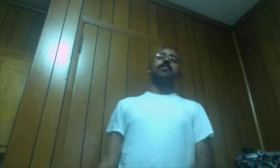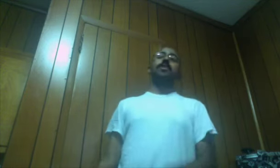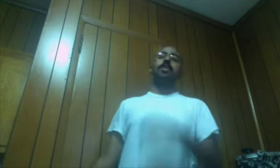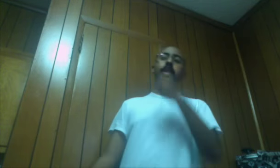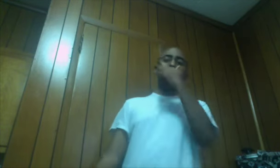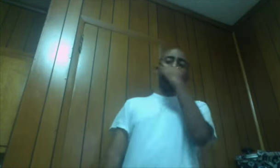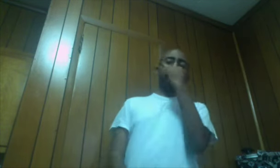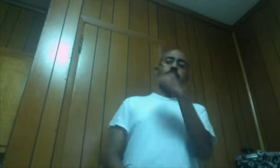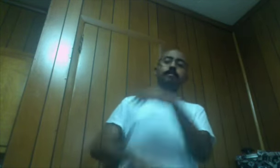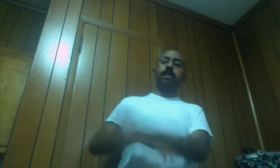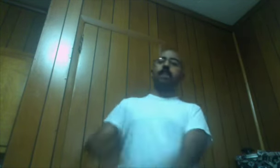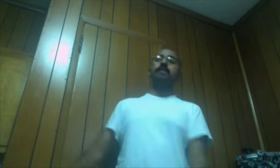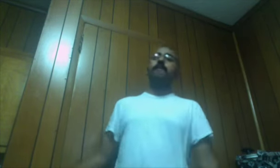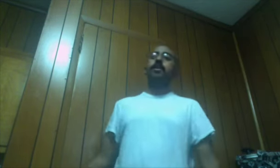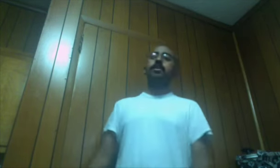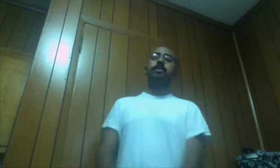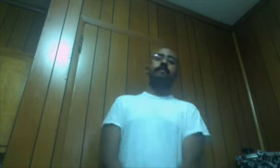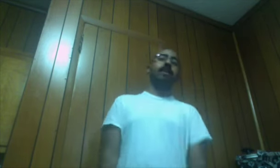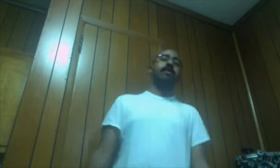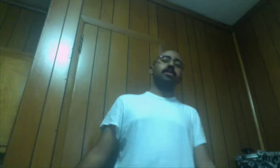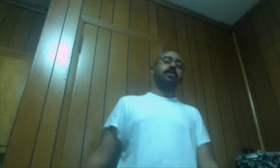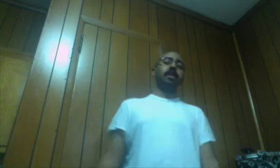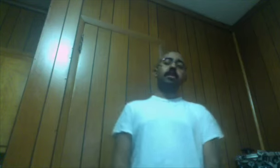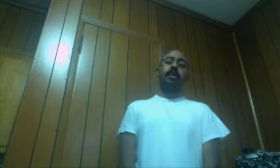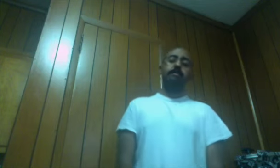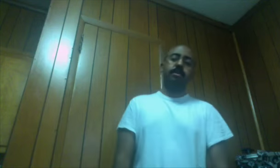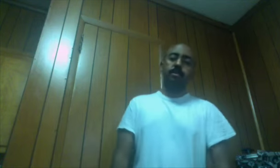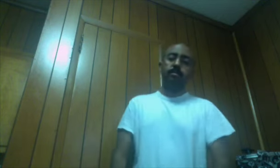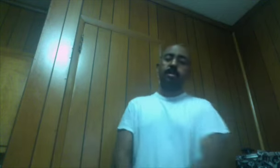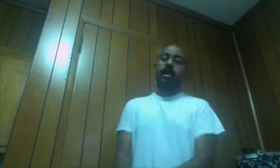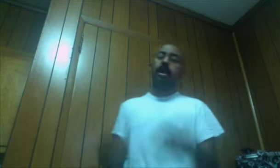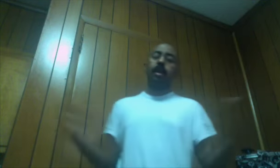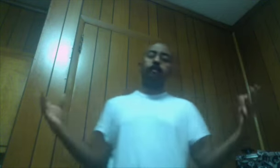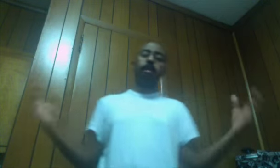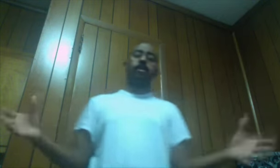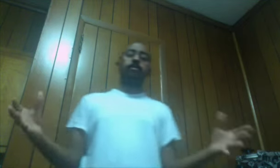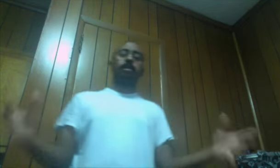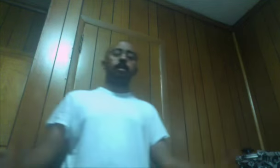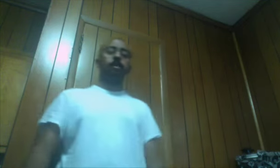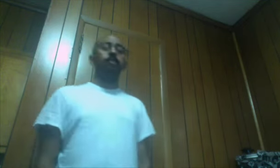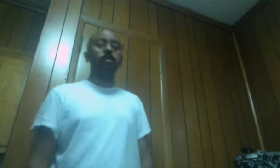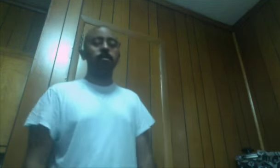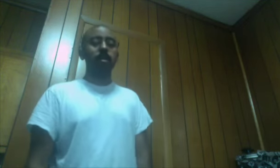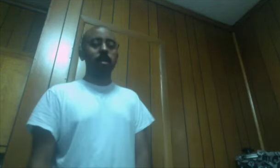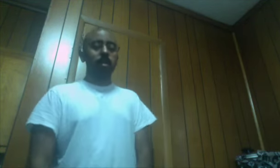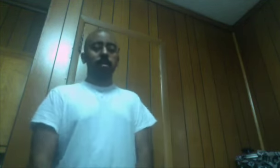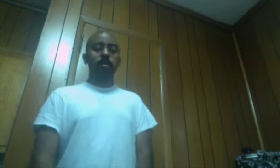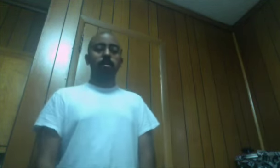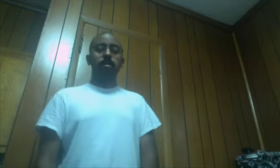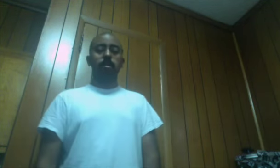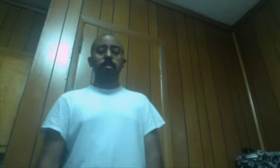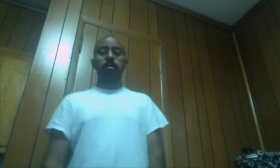One Chapter But Even If I Do I I Have To Do It Anytime Soon Because I Have Way Too Much On My Work Load So